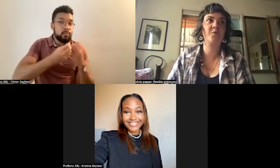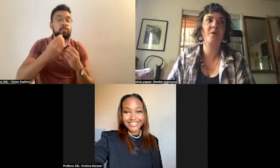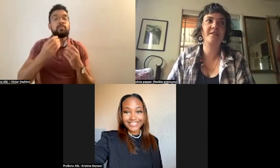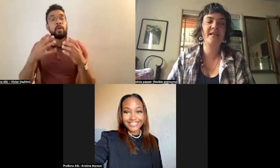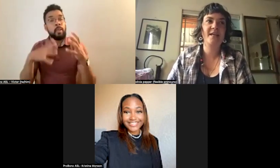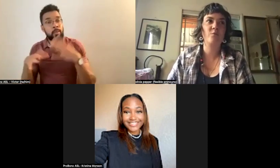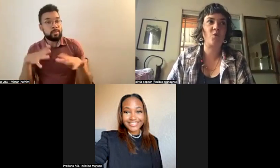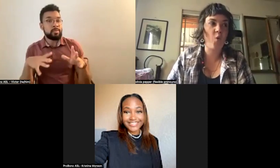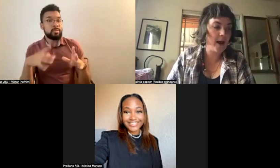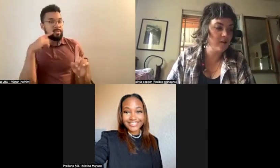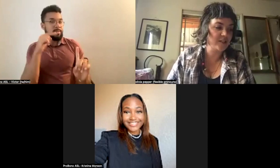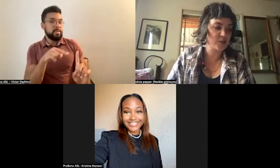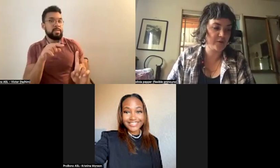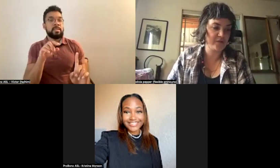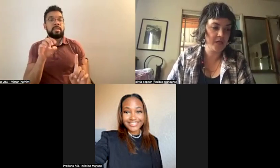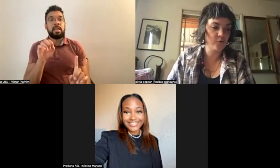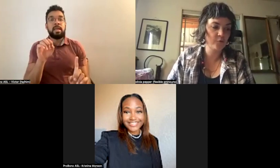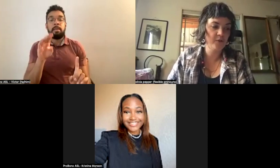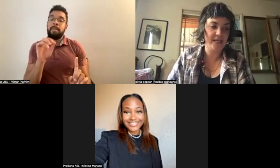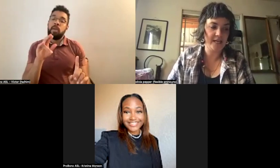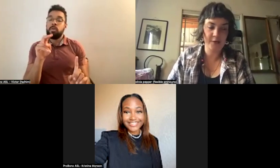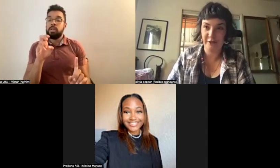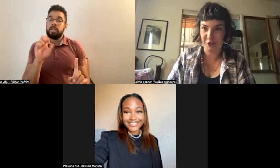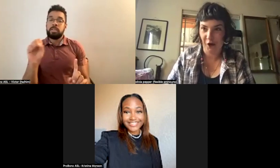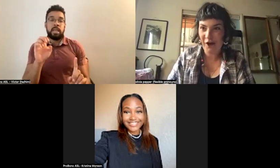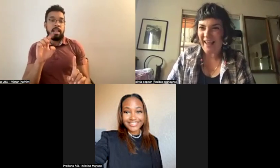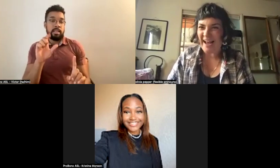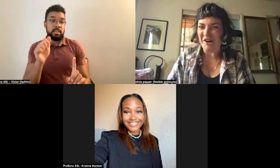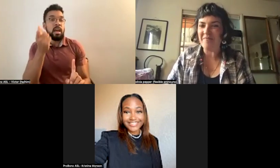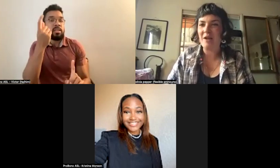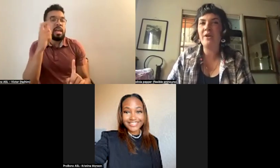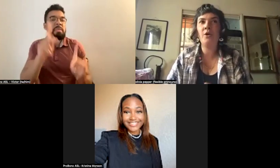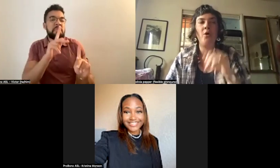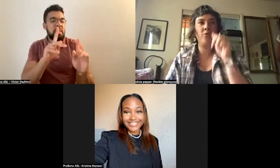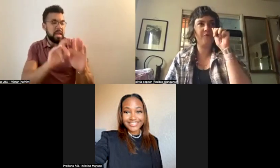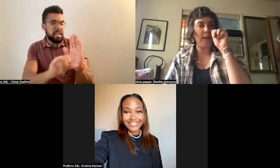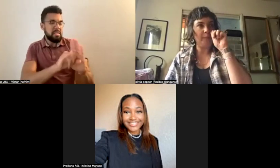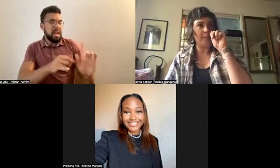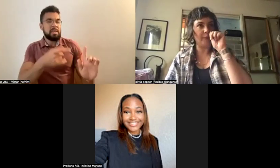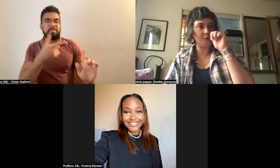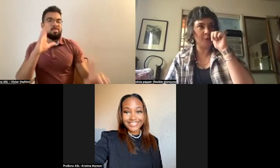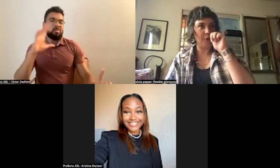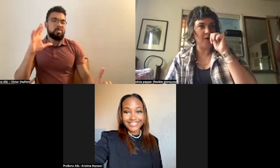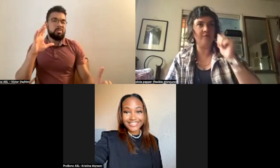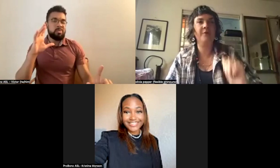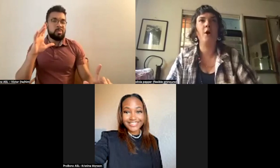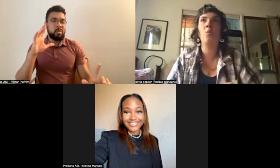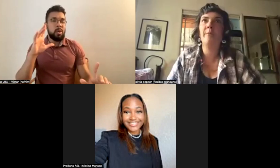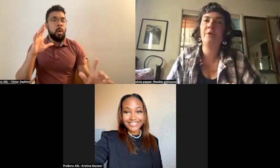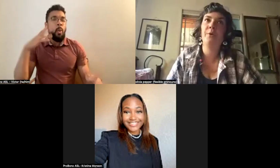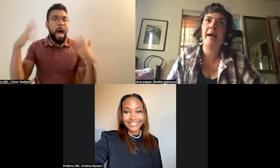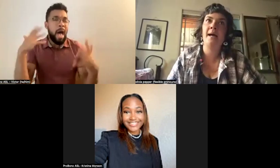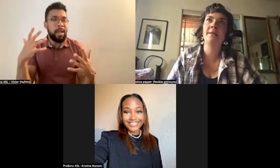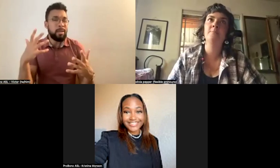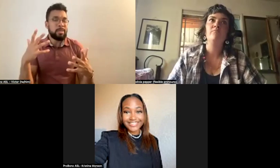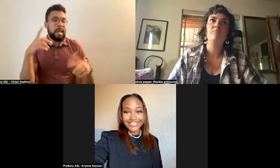person was, was a wild sort of unruly creature. Um, and we know from the journal of a woman